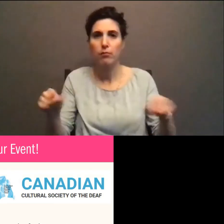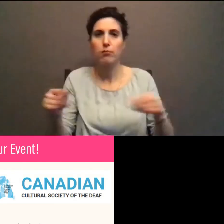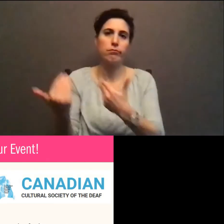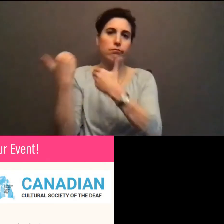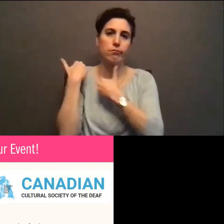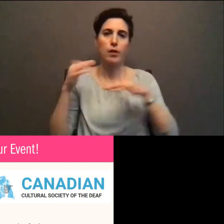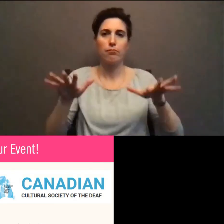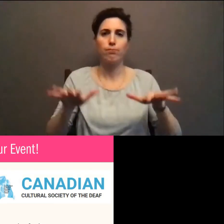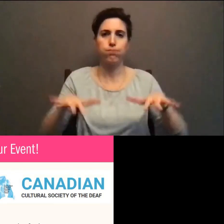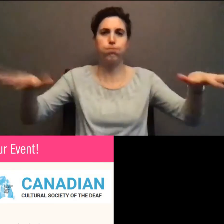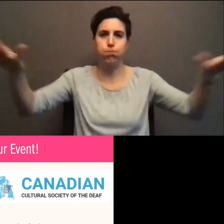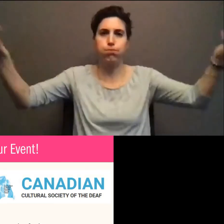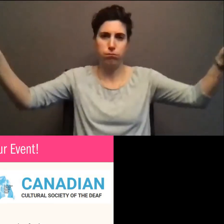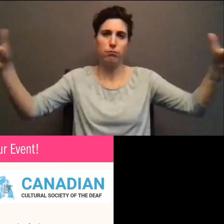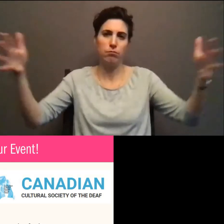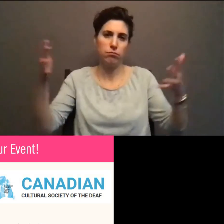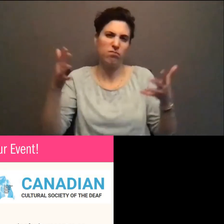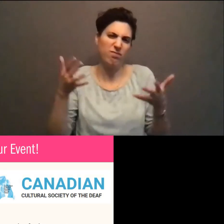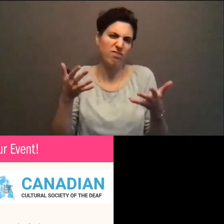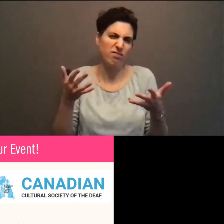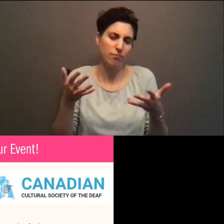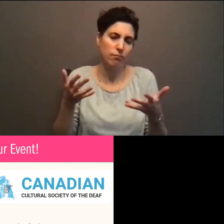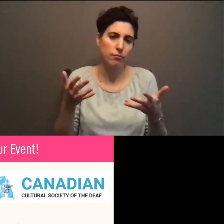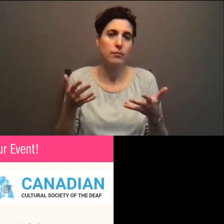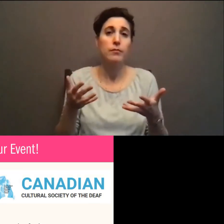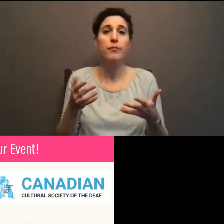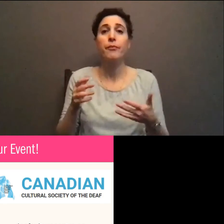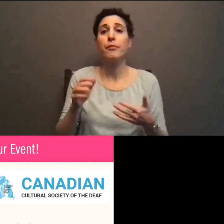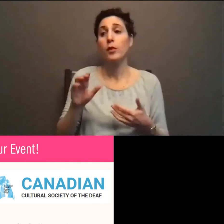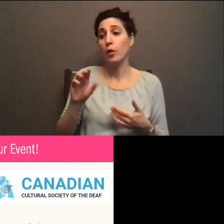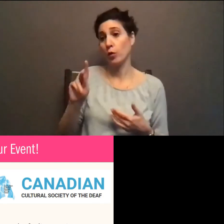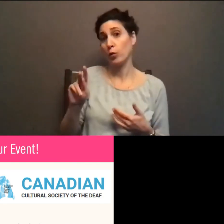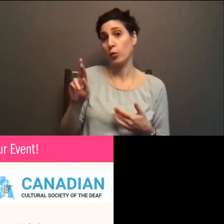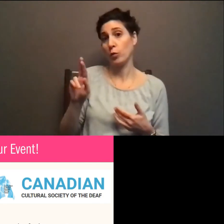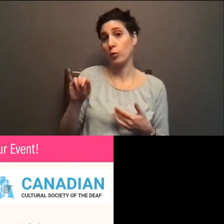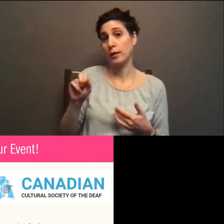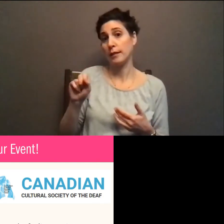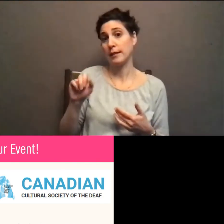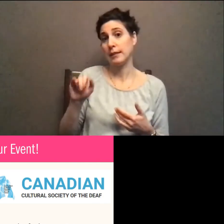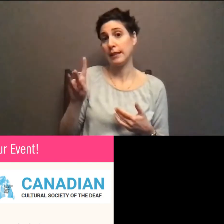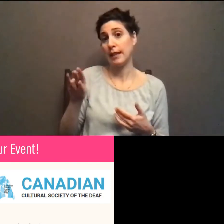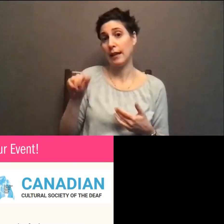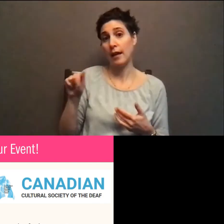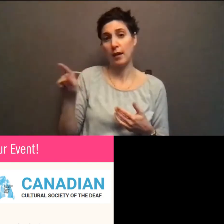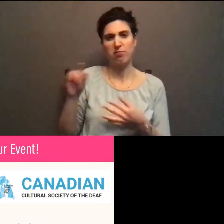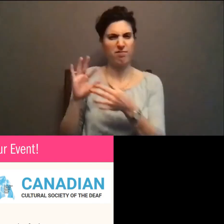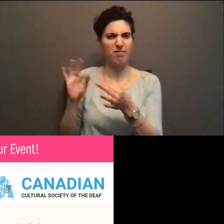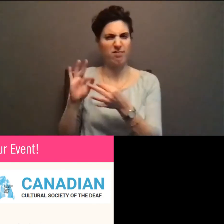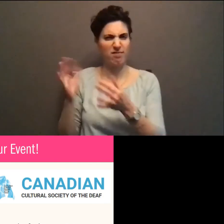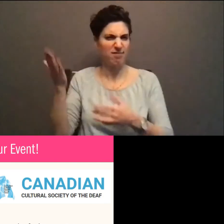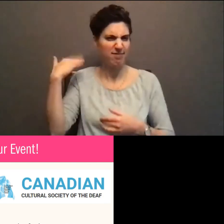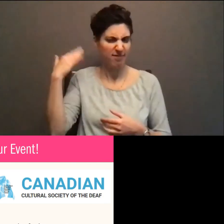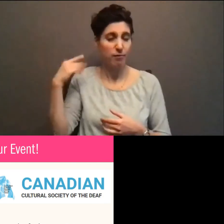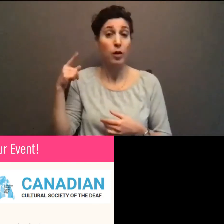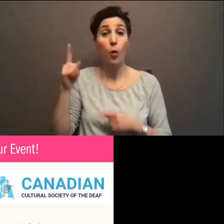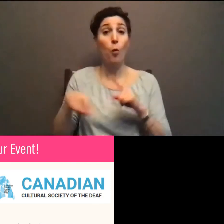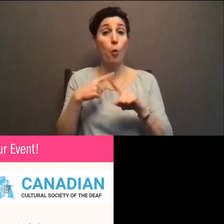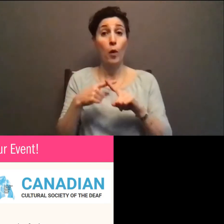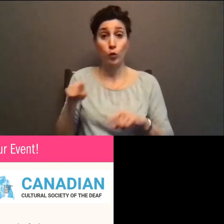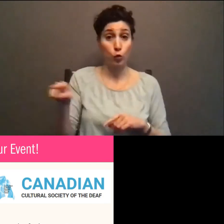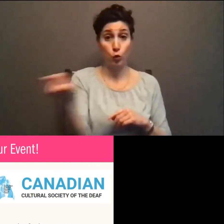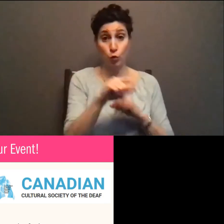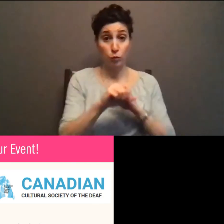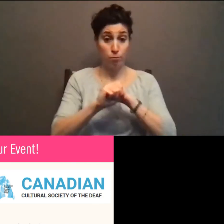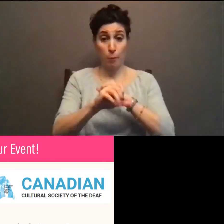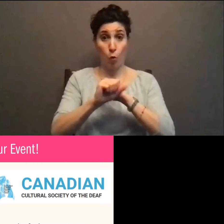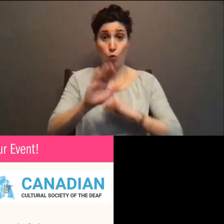the idea of, and I'm sure Christina mentioned this as well, but of making sure when you're promoting your events that you include all